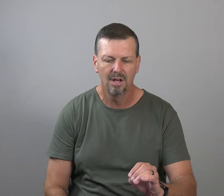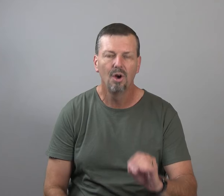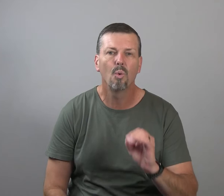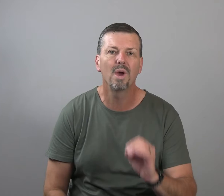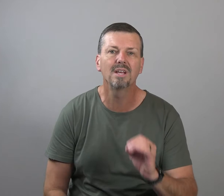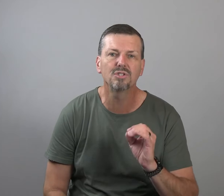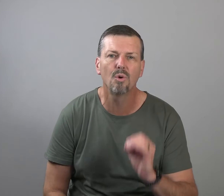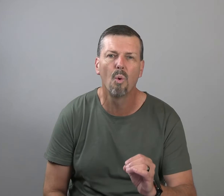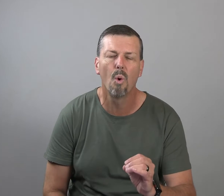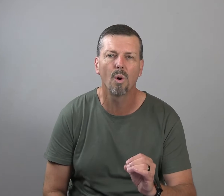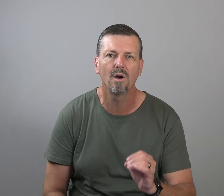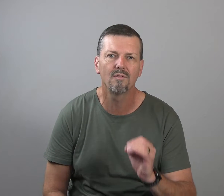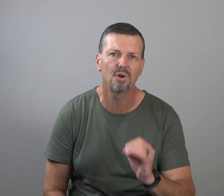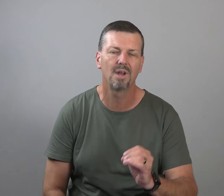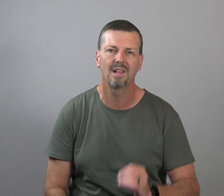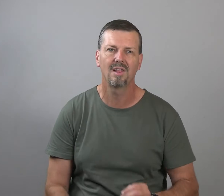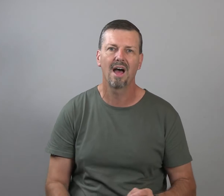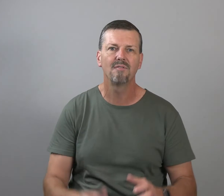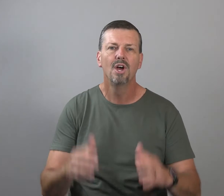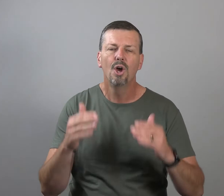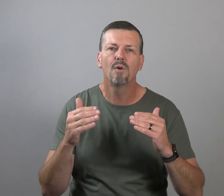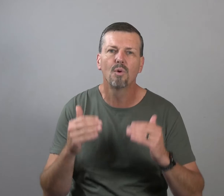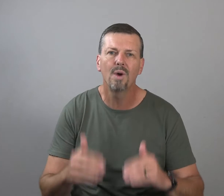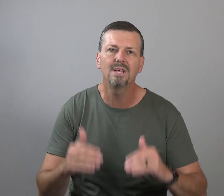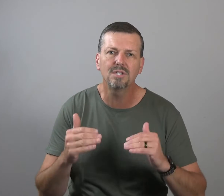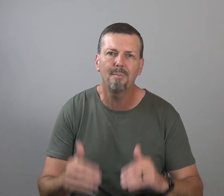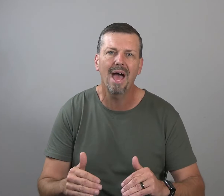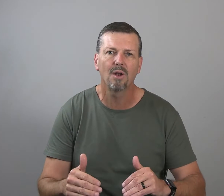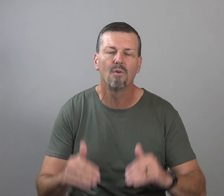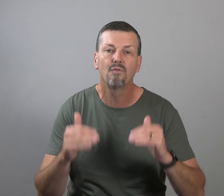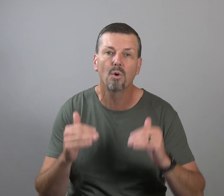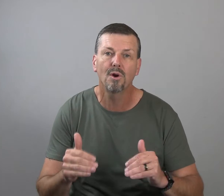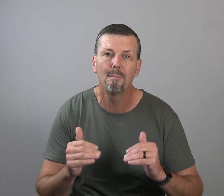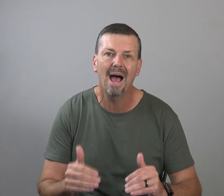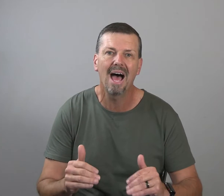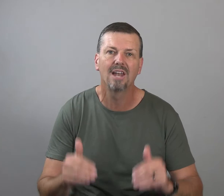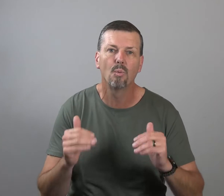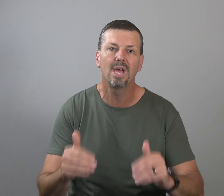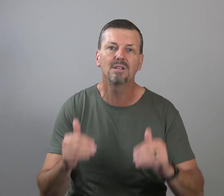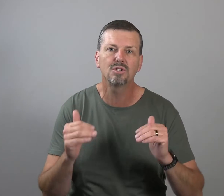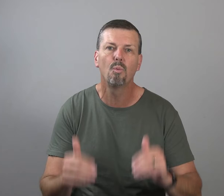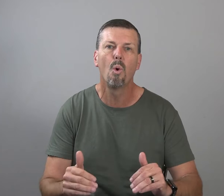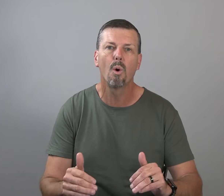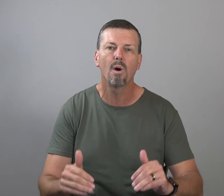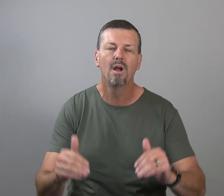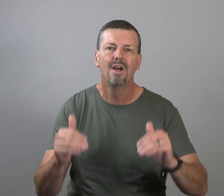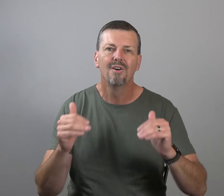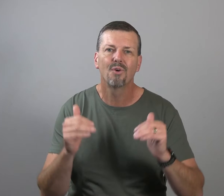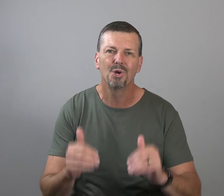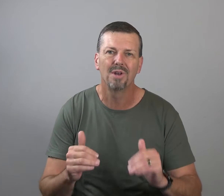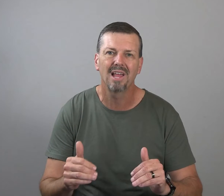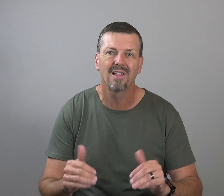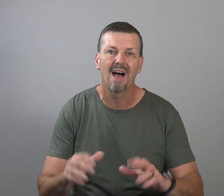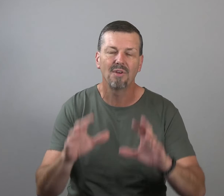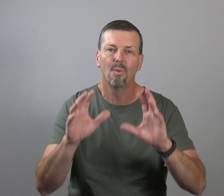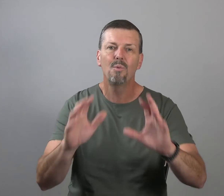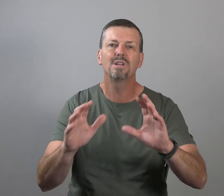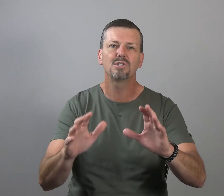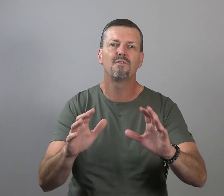wins the war for your daily life. Whoever wins the battle for your mind wins the war for your daily life. And we went so